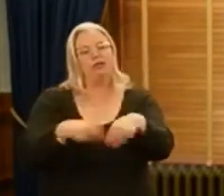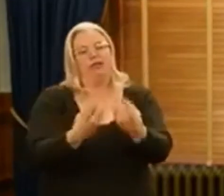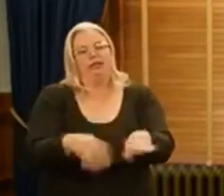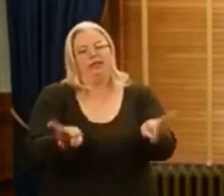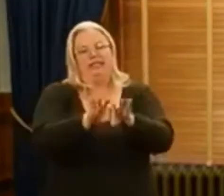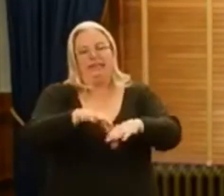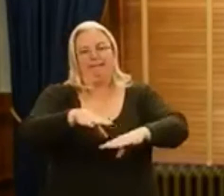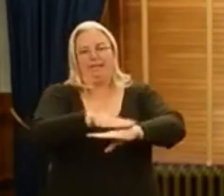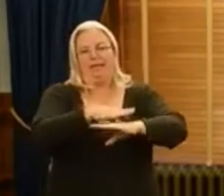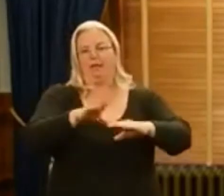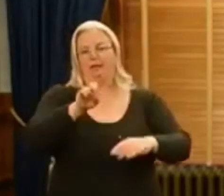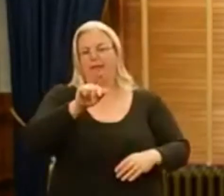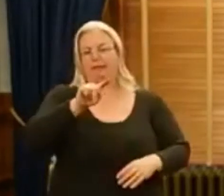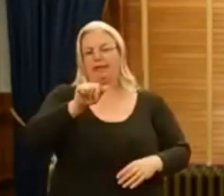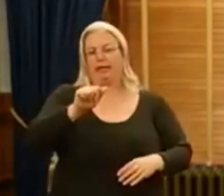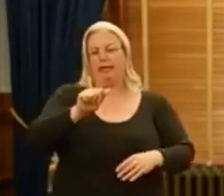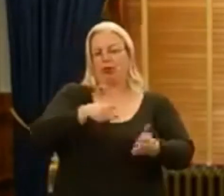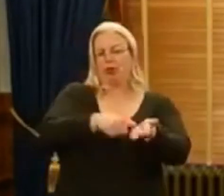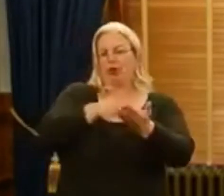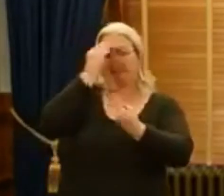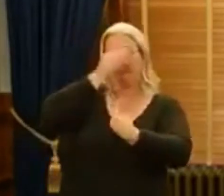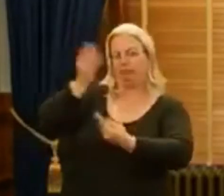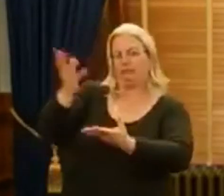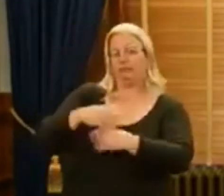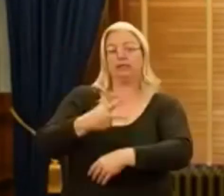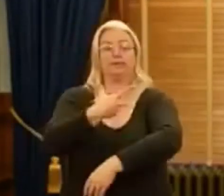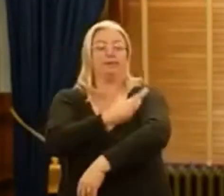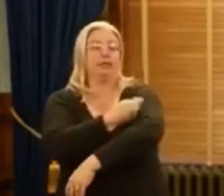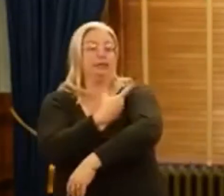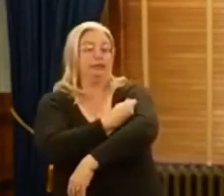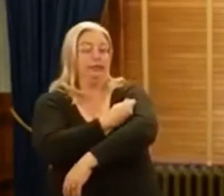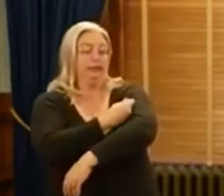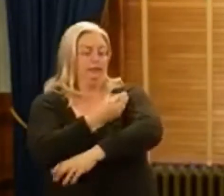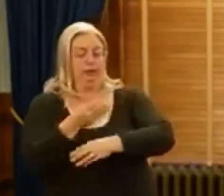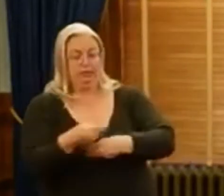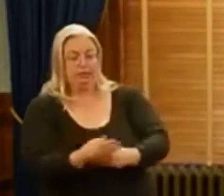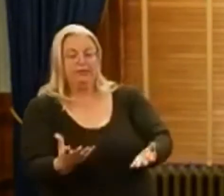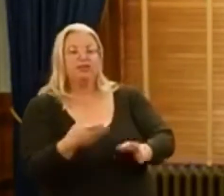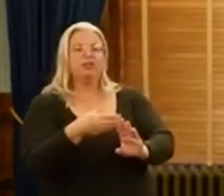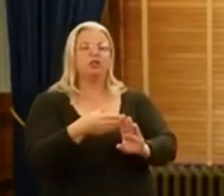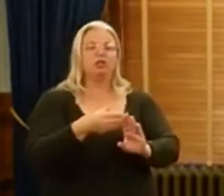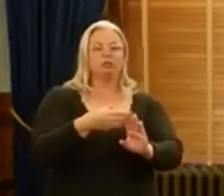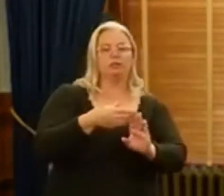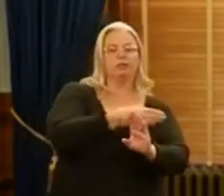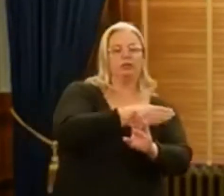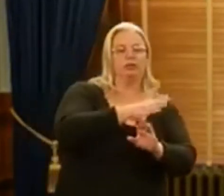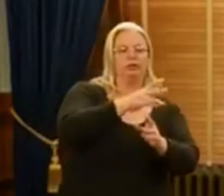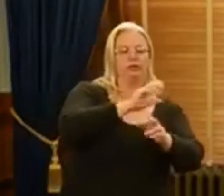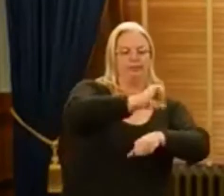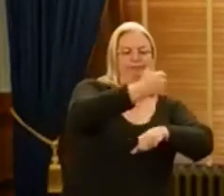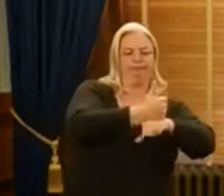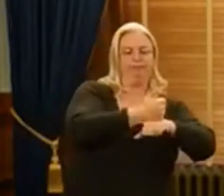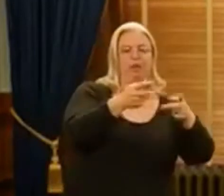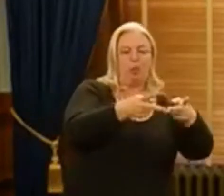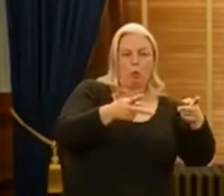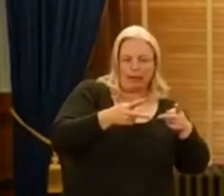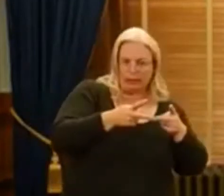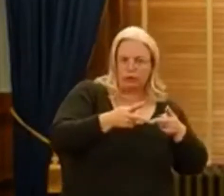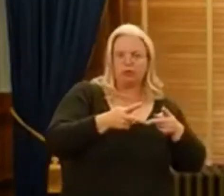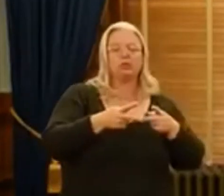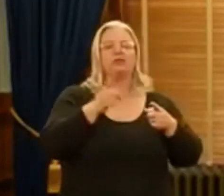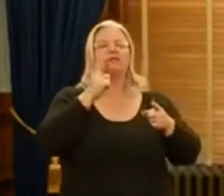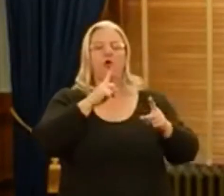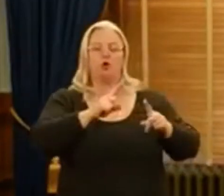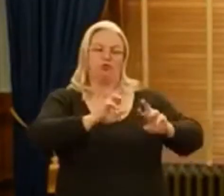minimum data requirements. Vaccines will be delivered to pre-positioned locations equipped for ultra